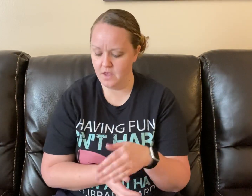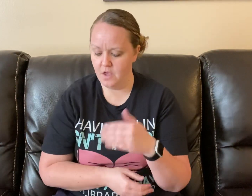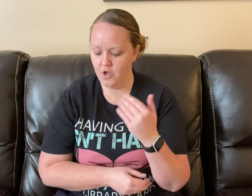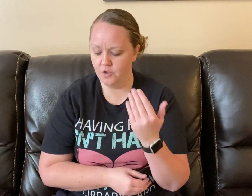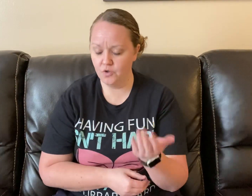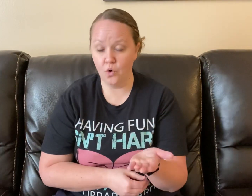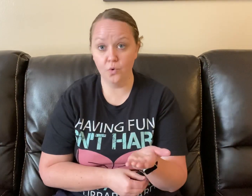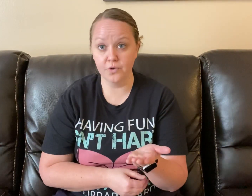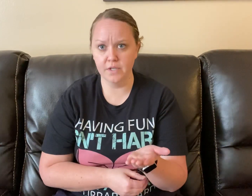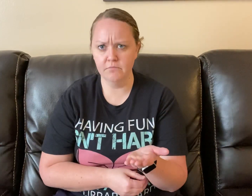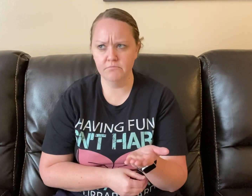Tori.